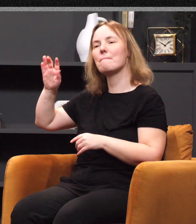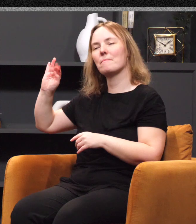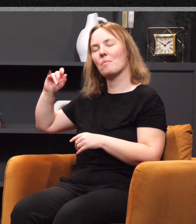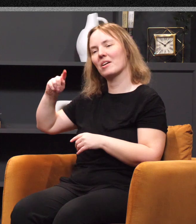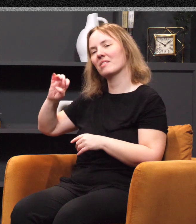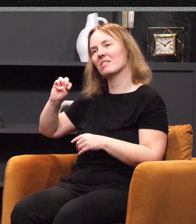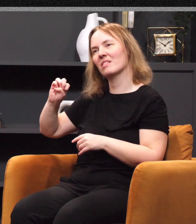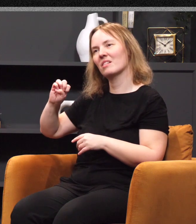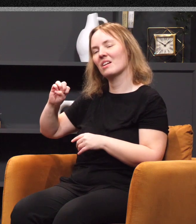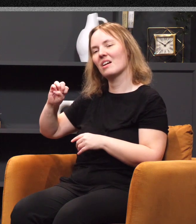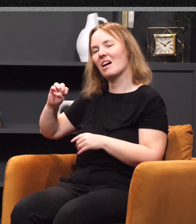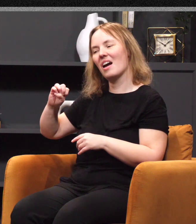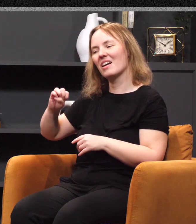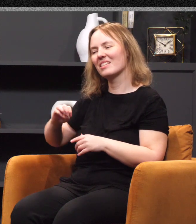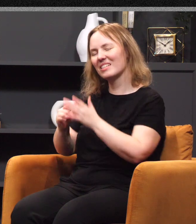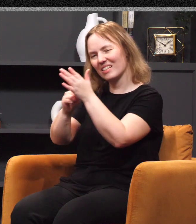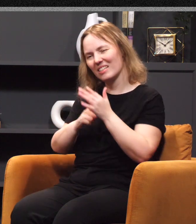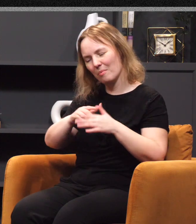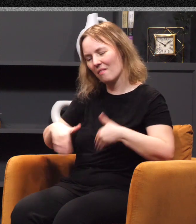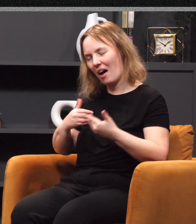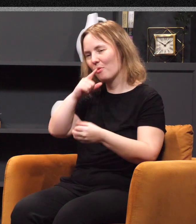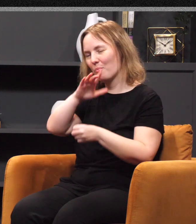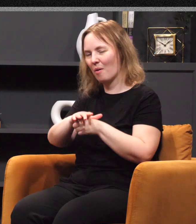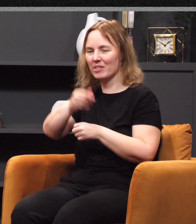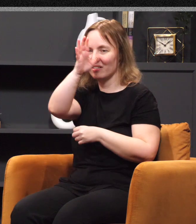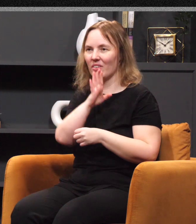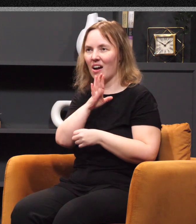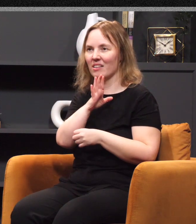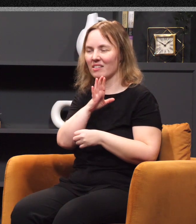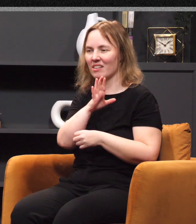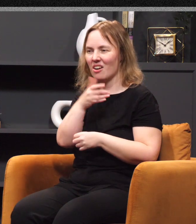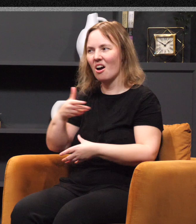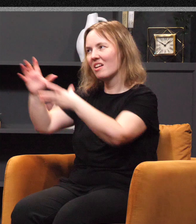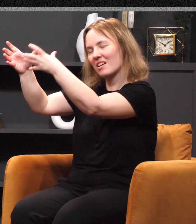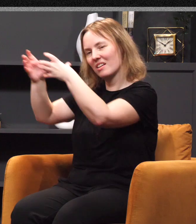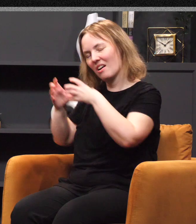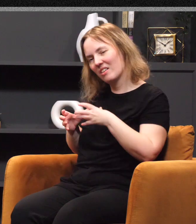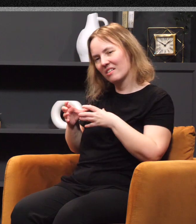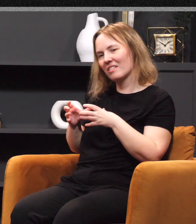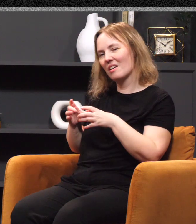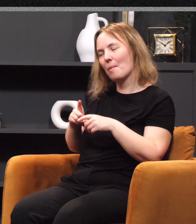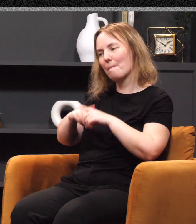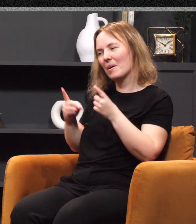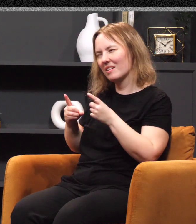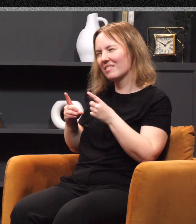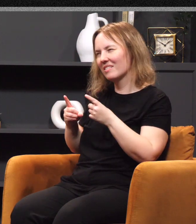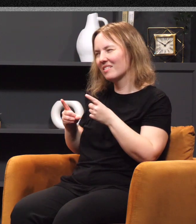us of how the promises of God are not inherited. They are grabbed hold of.